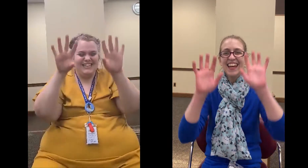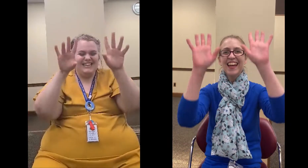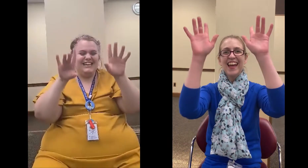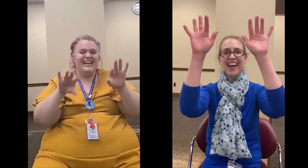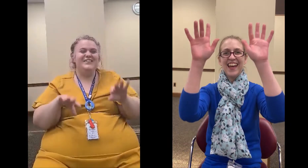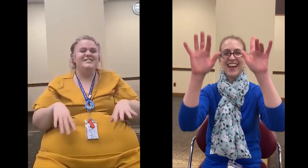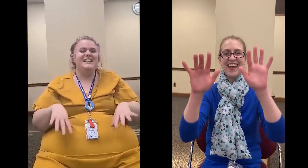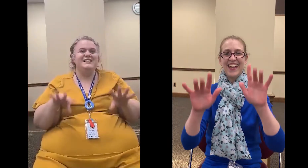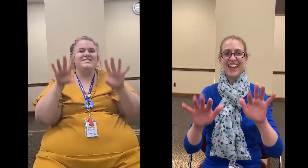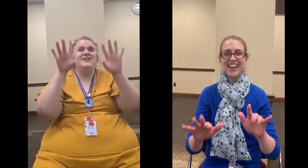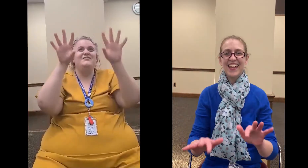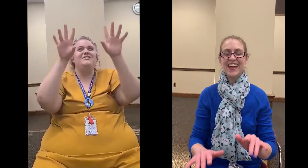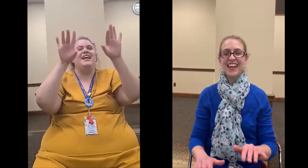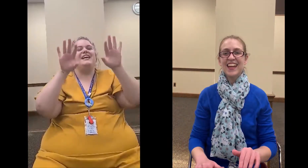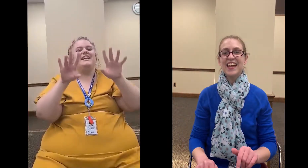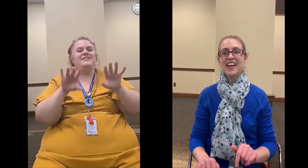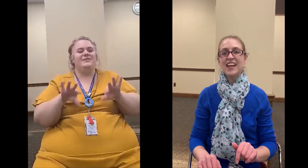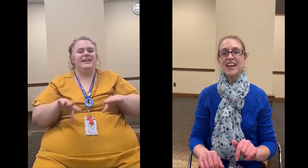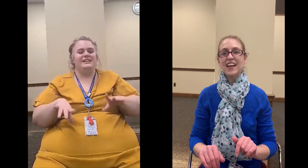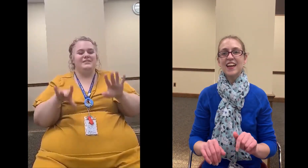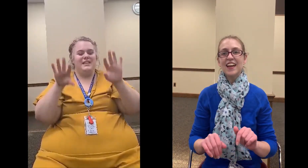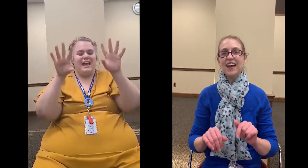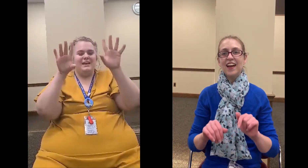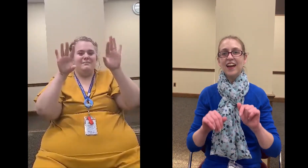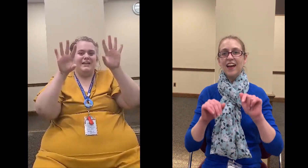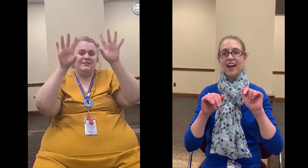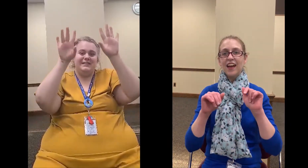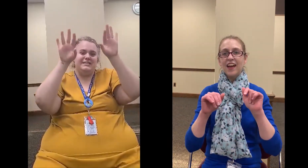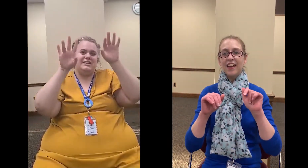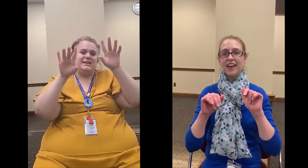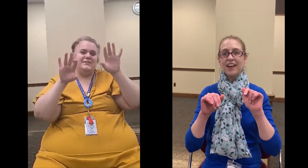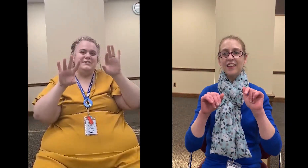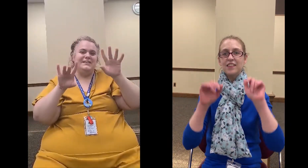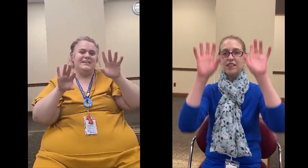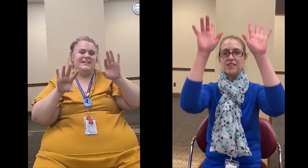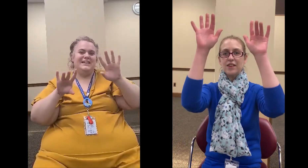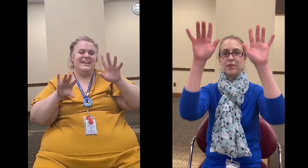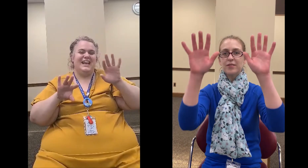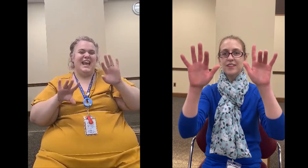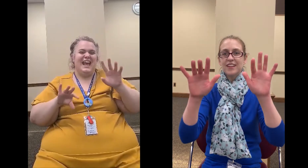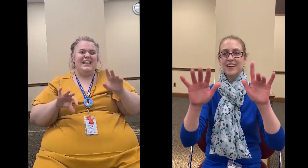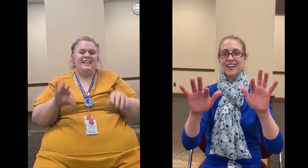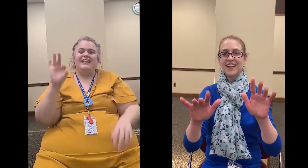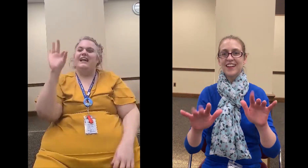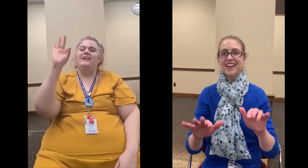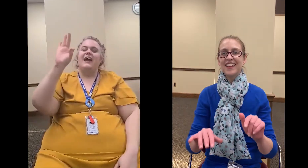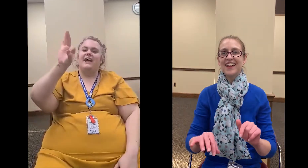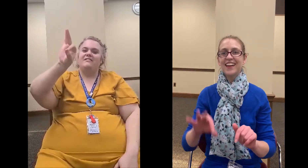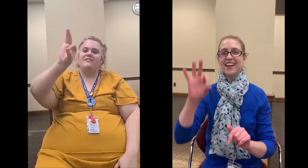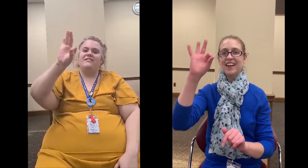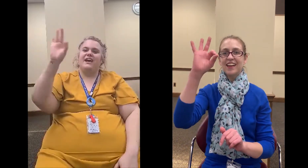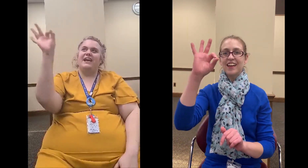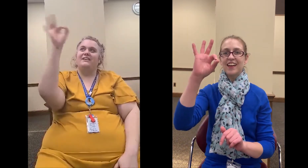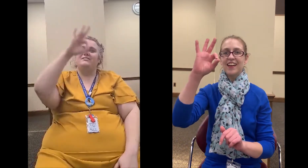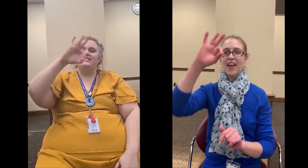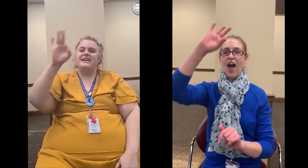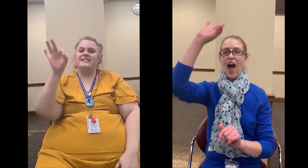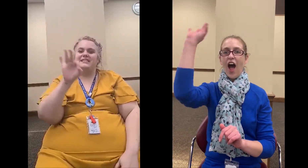and you said a snowflake and we can do that by doing snow snow and then the letter f and you dance the